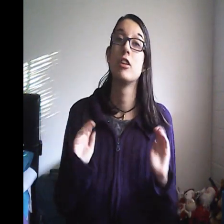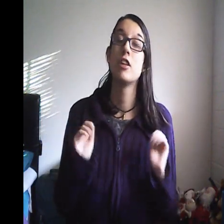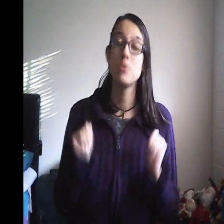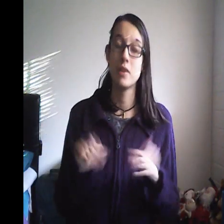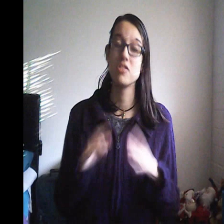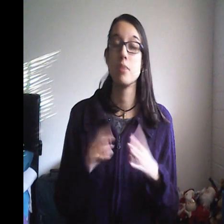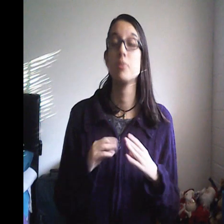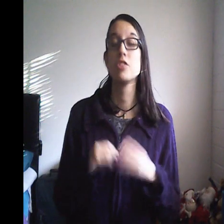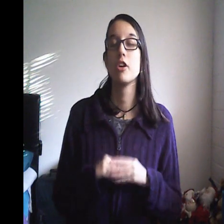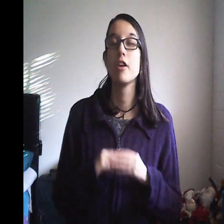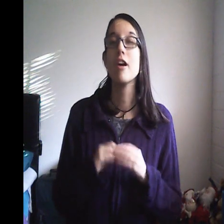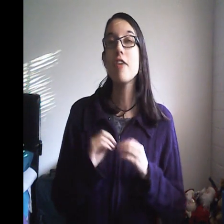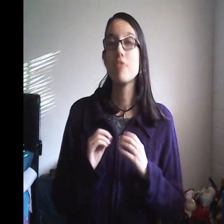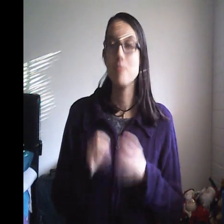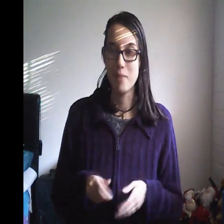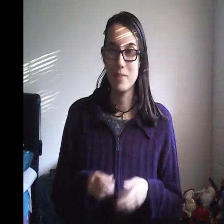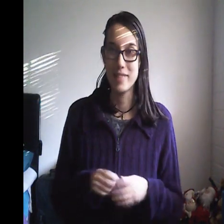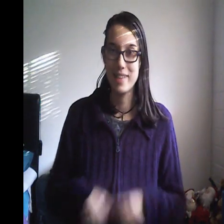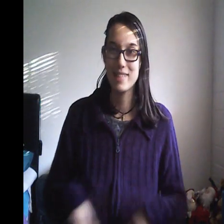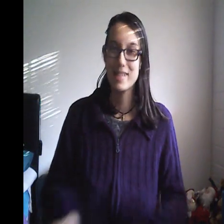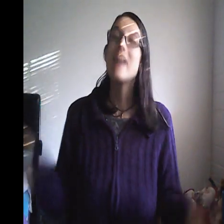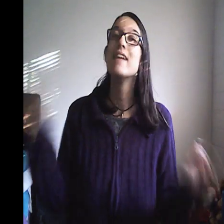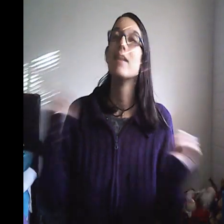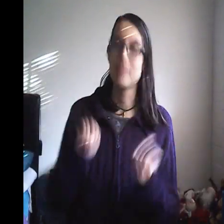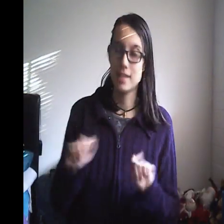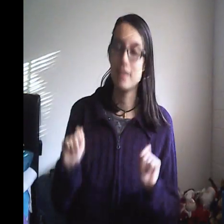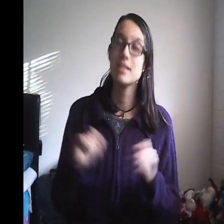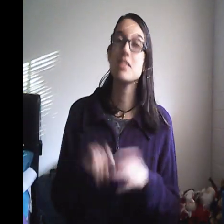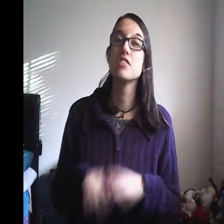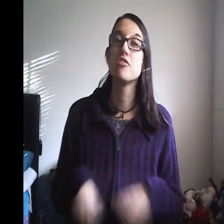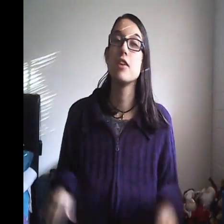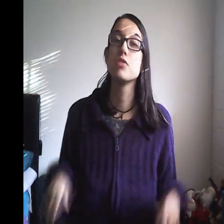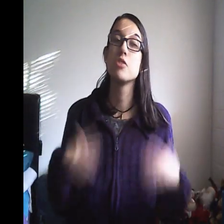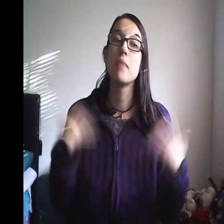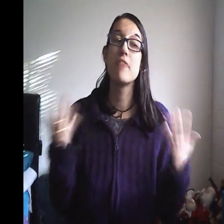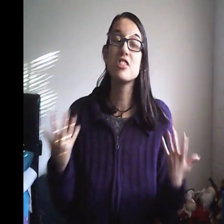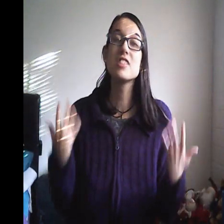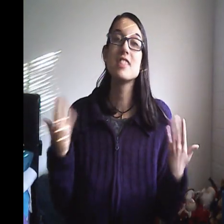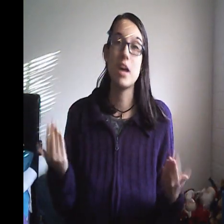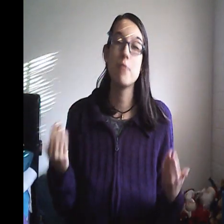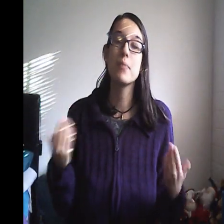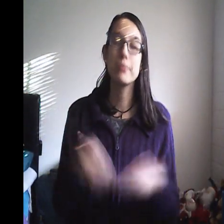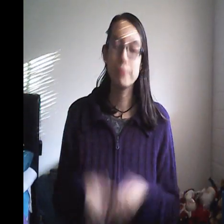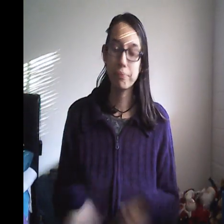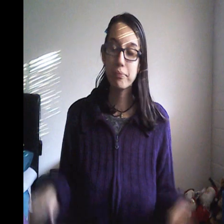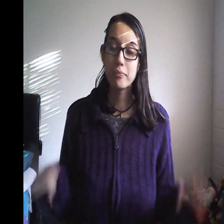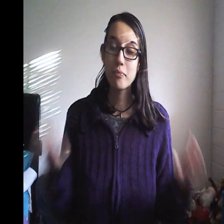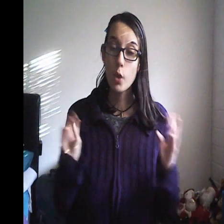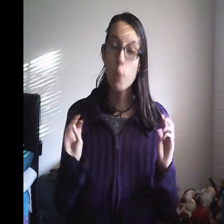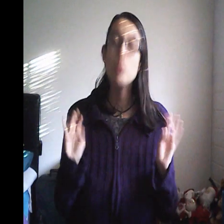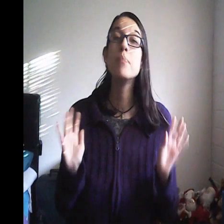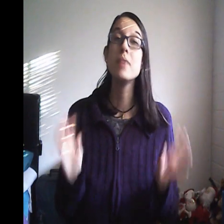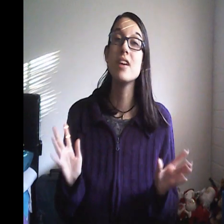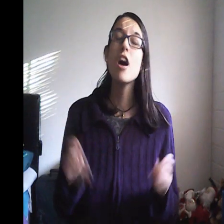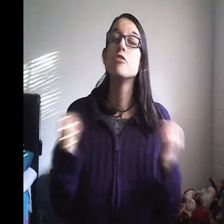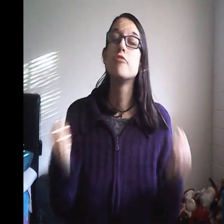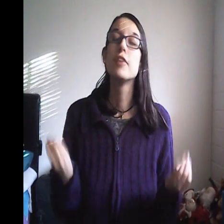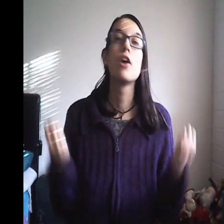you guys are able to learn from my mistakes. Now let's get into this video. So my first tip would be to figure out